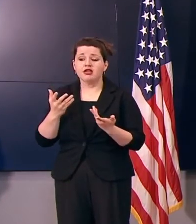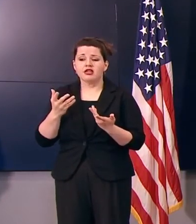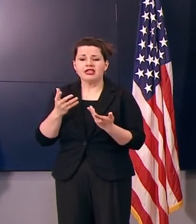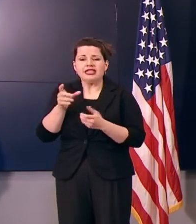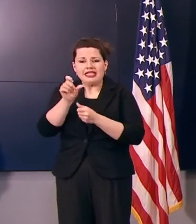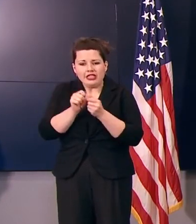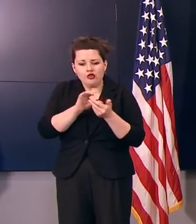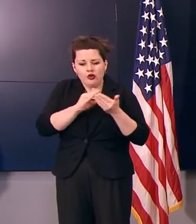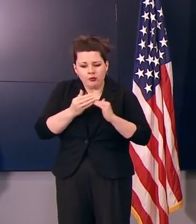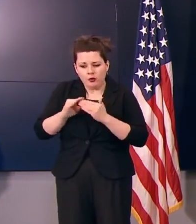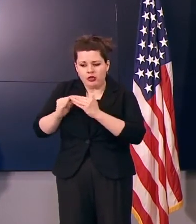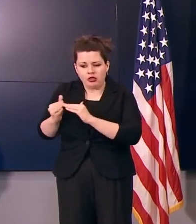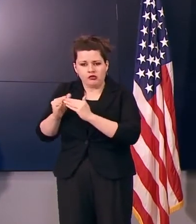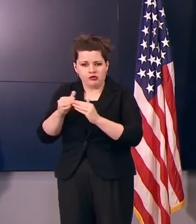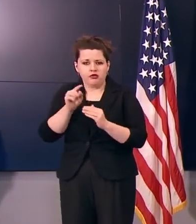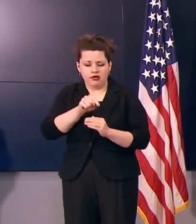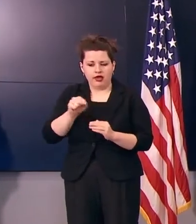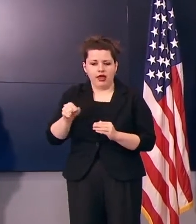-by-community basis.